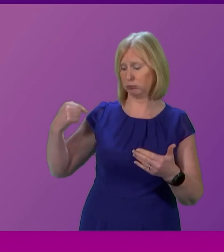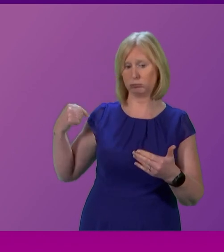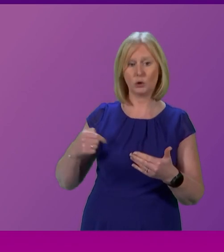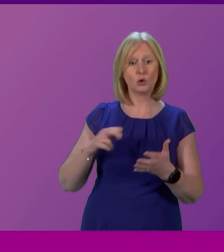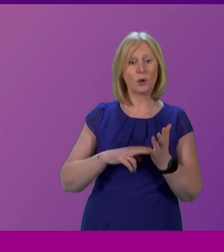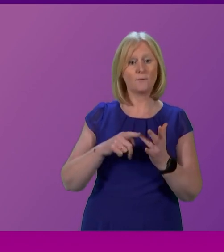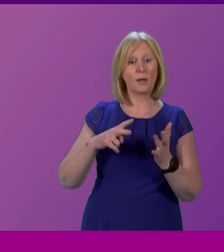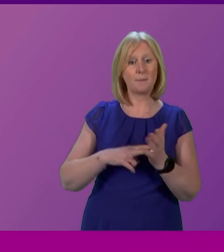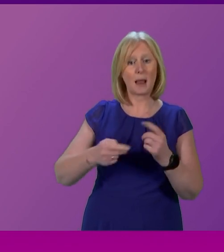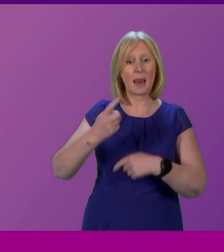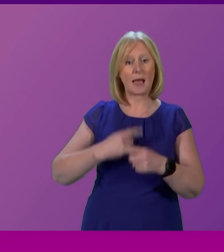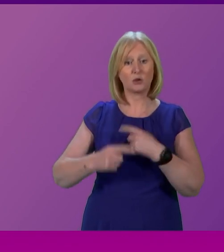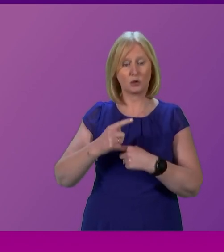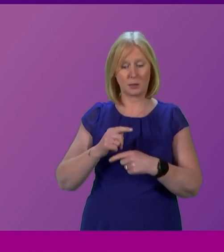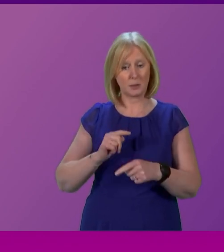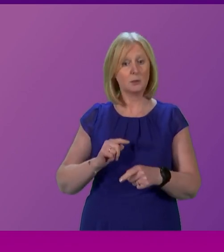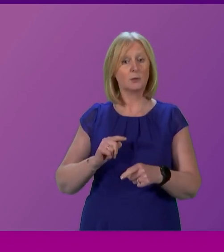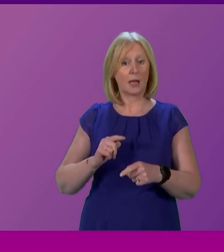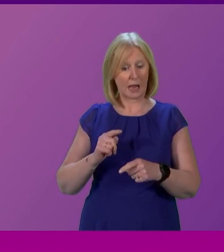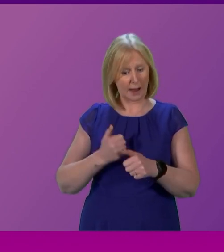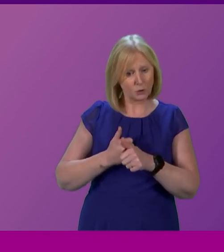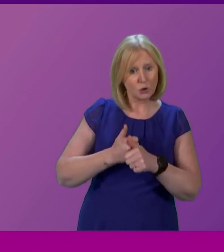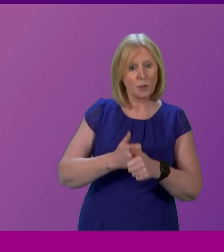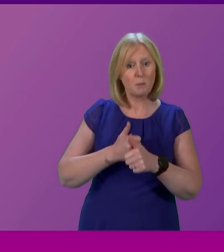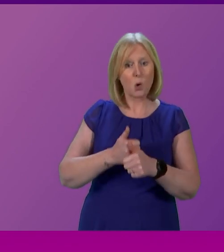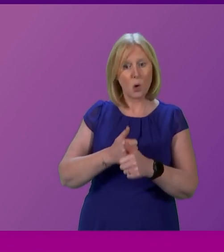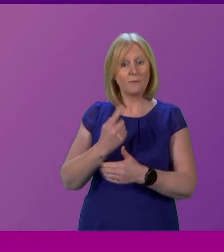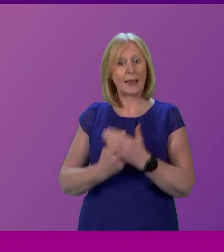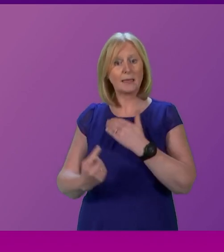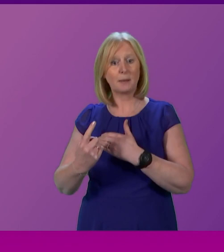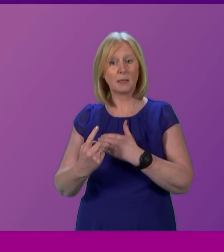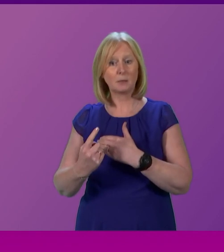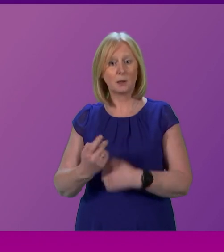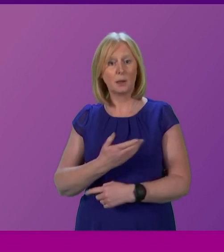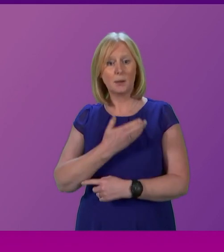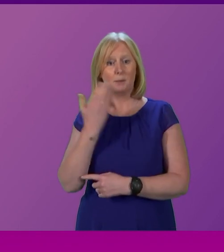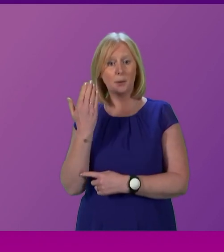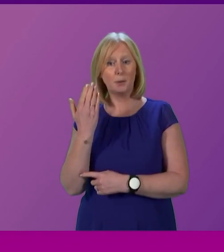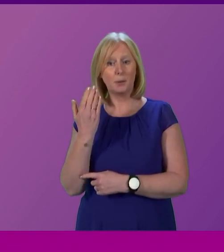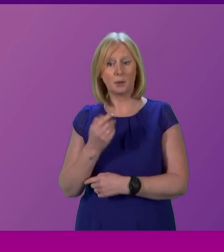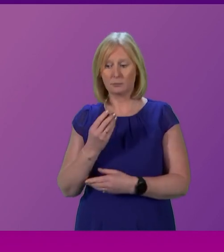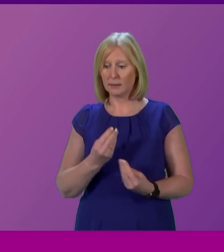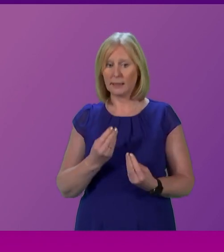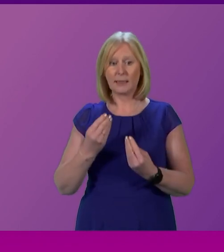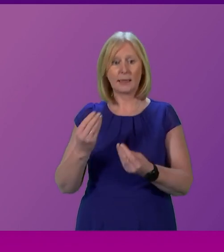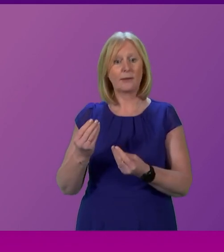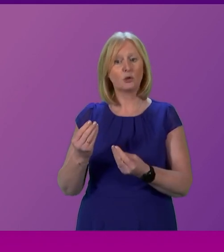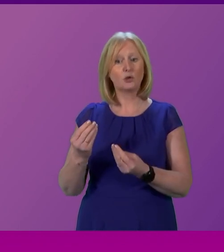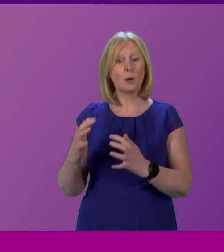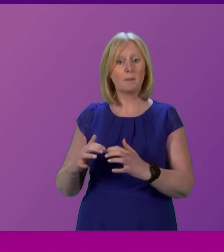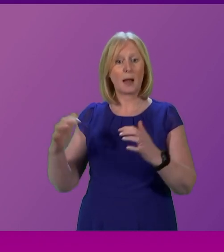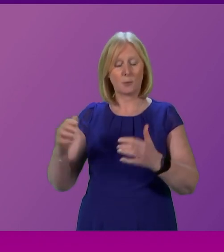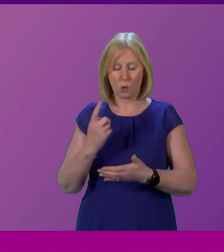last year actually show majority support for independence. But no opinion poll can give a mandate to a Parliament. Only votes